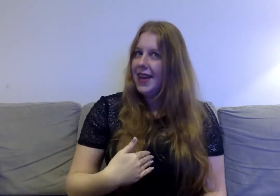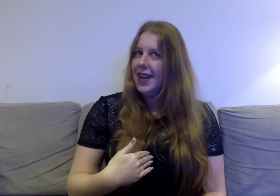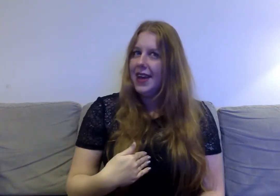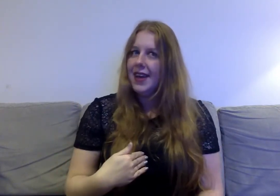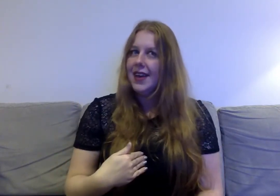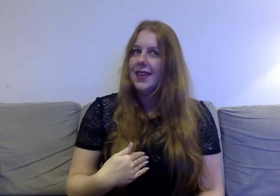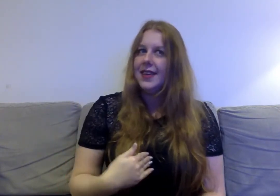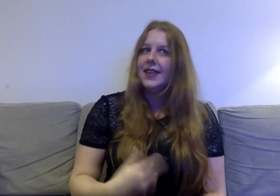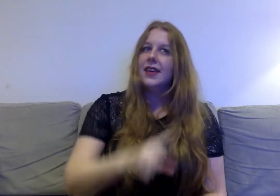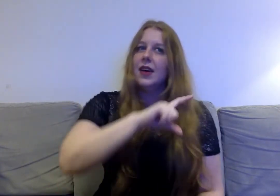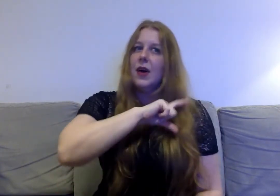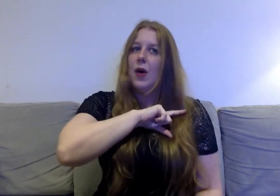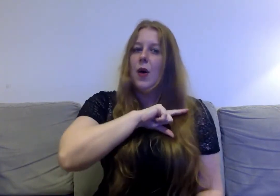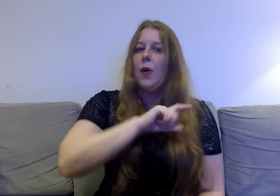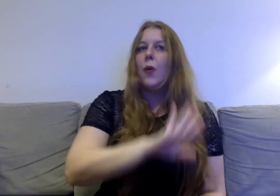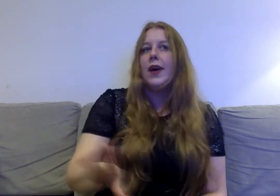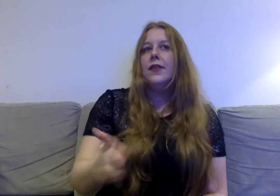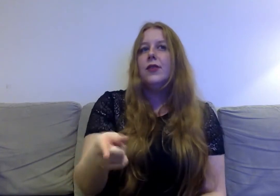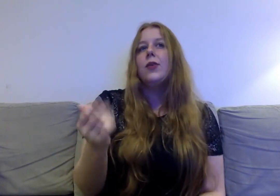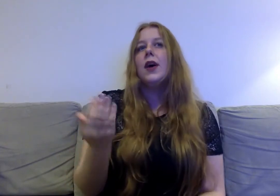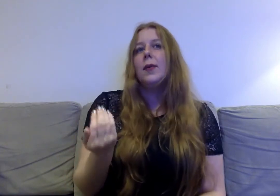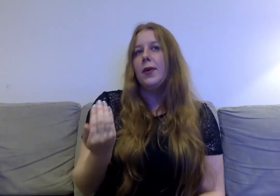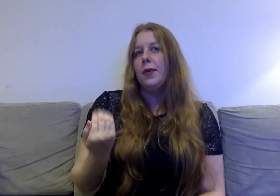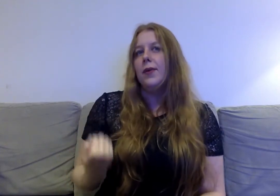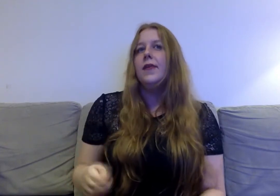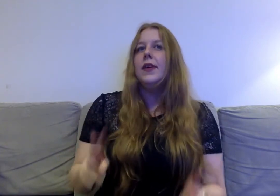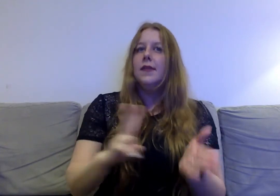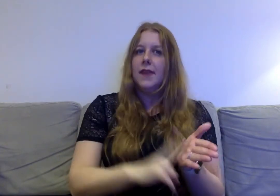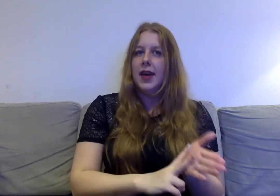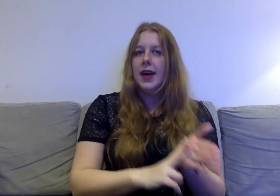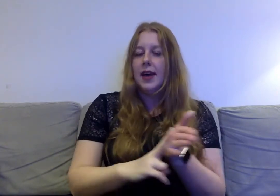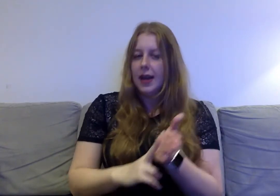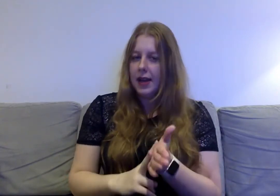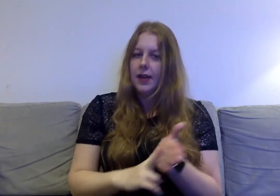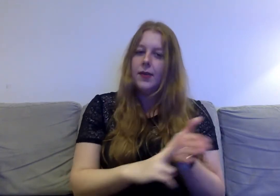Valerie don't you come on over, Valerie